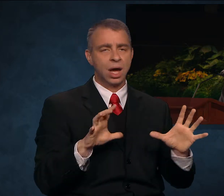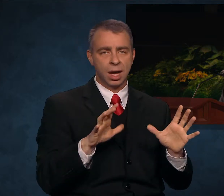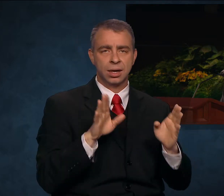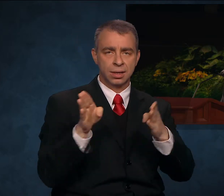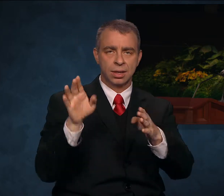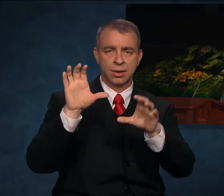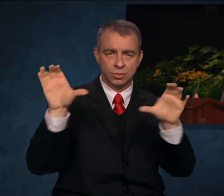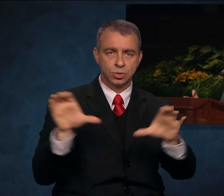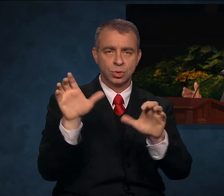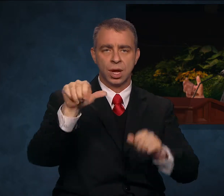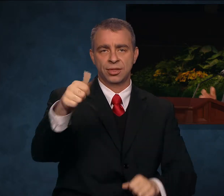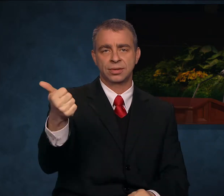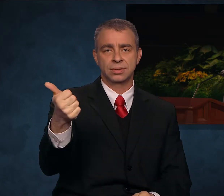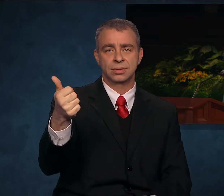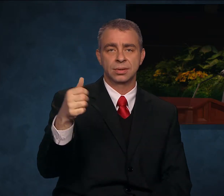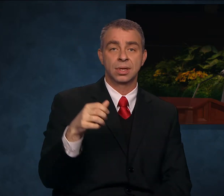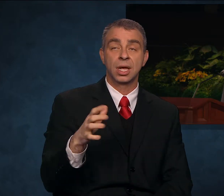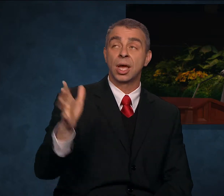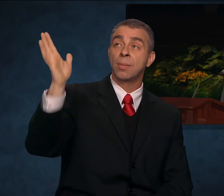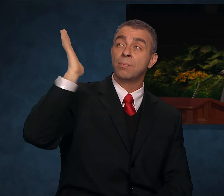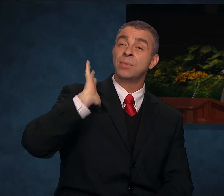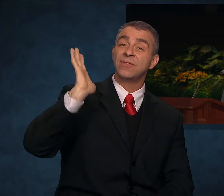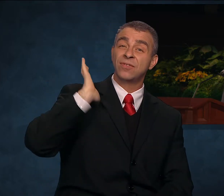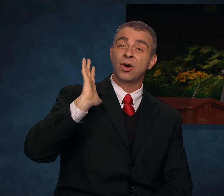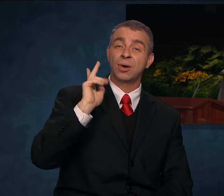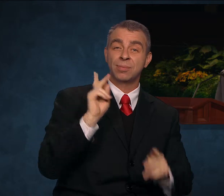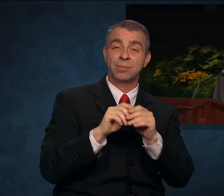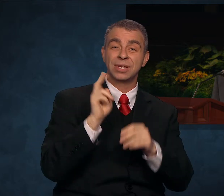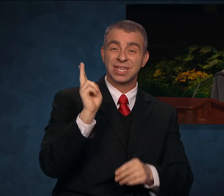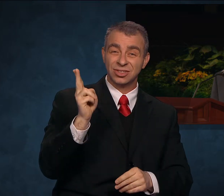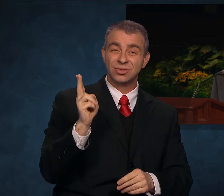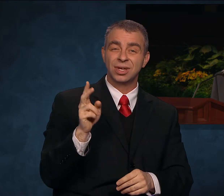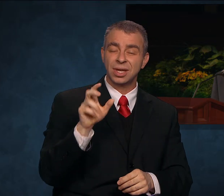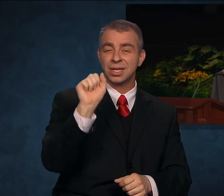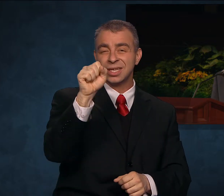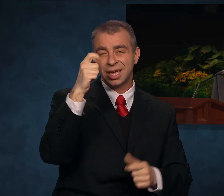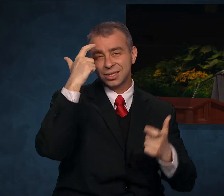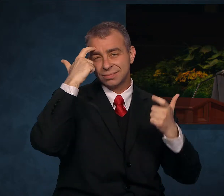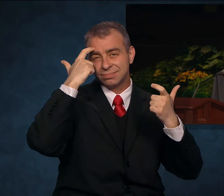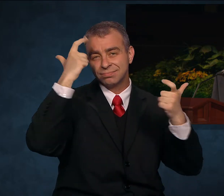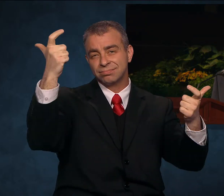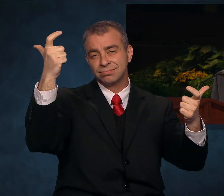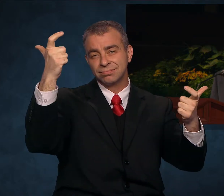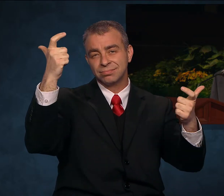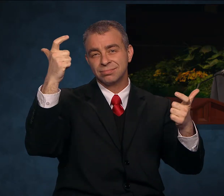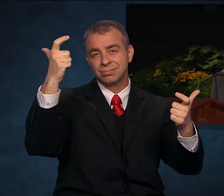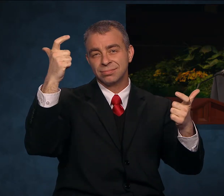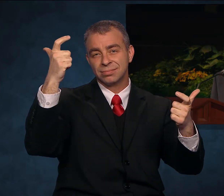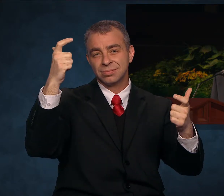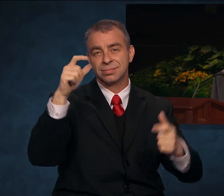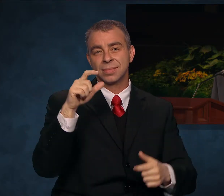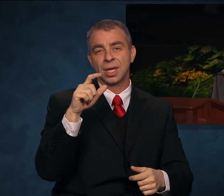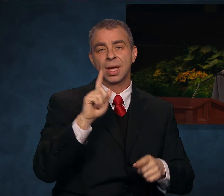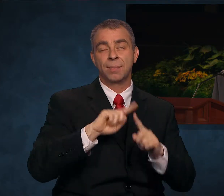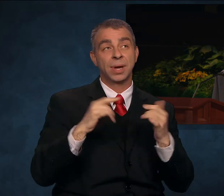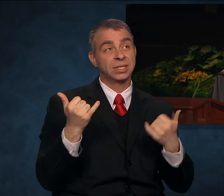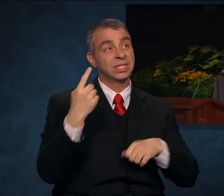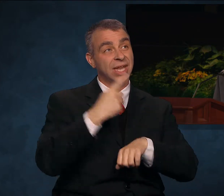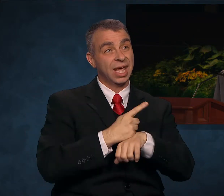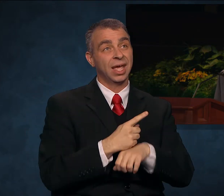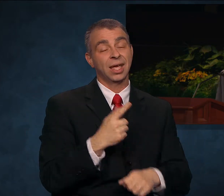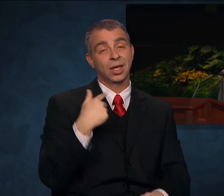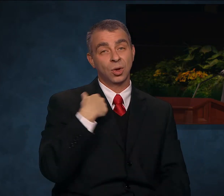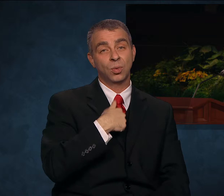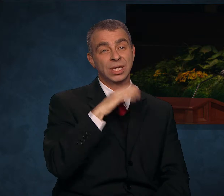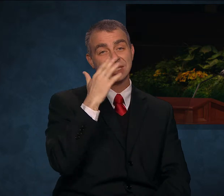variations of egotism and narcissism. But I think today we are giving them